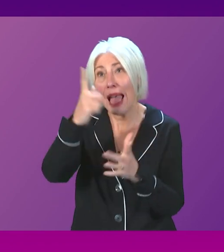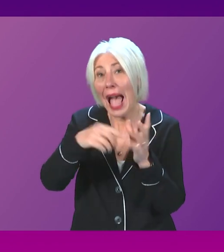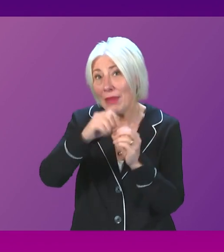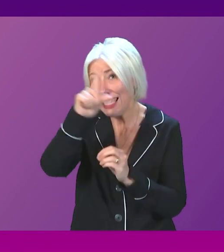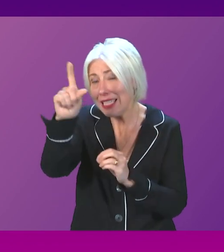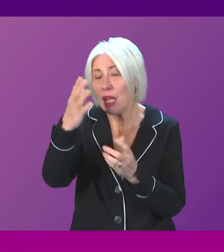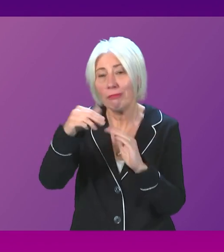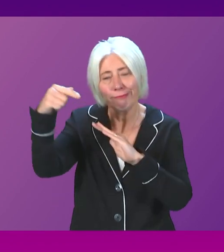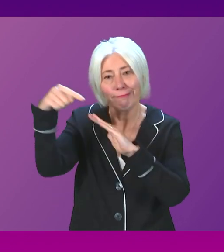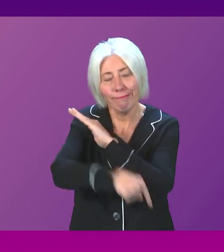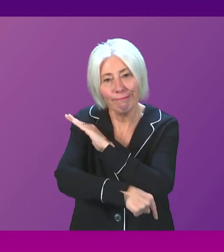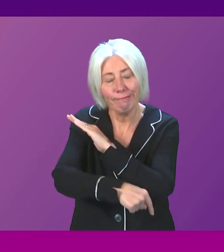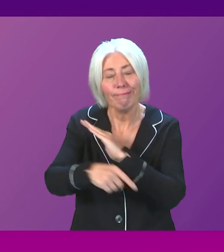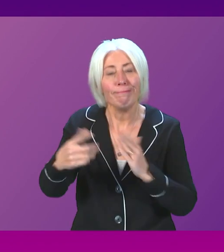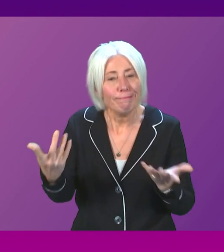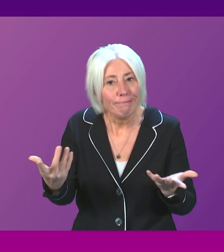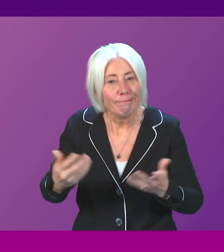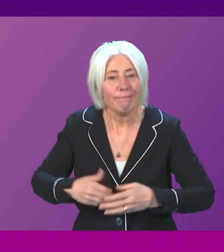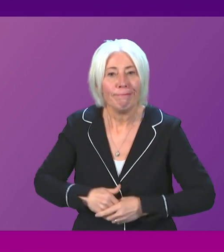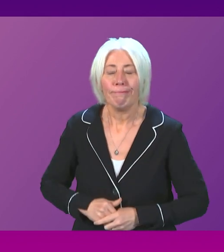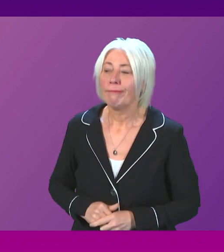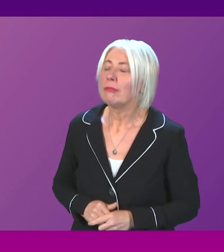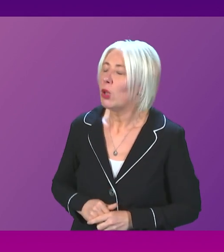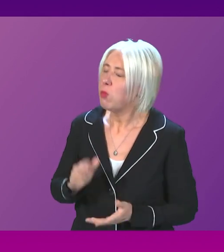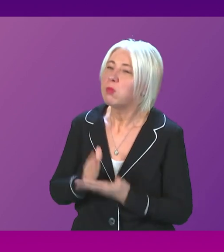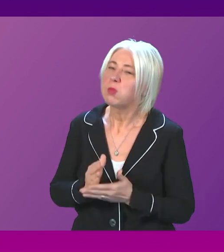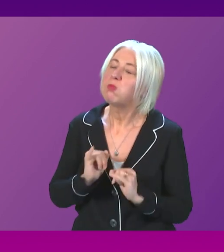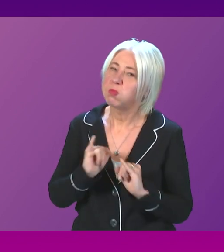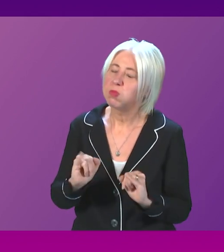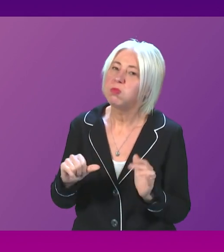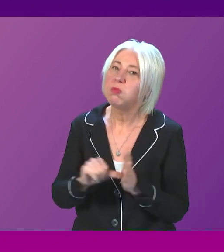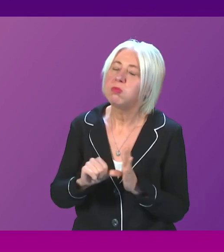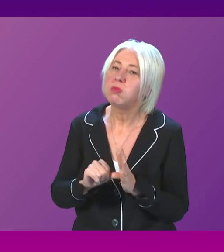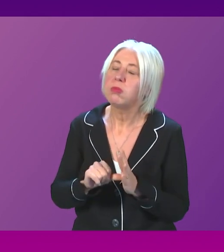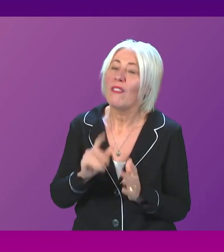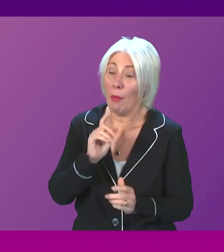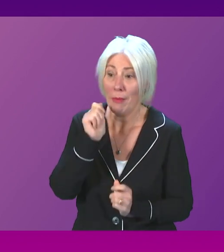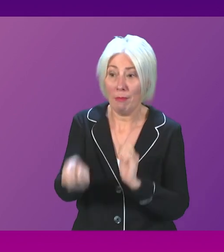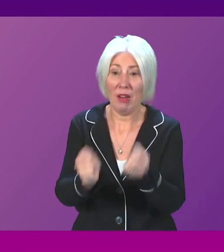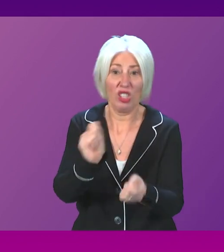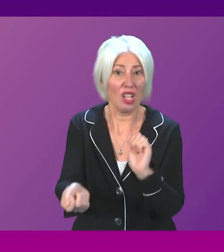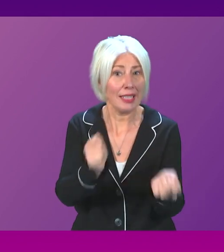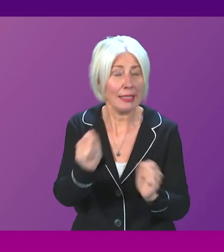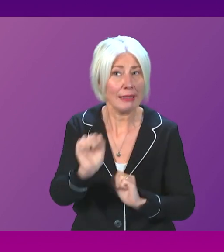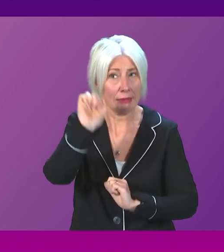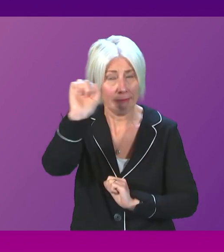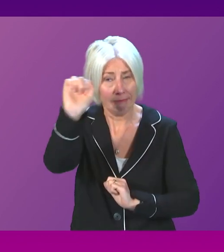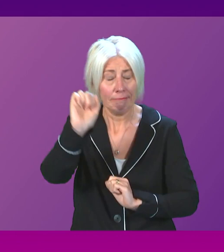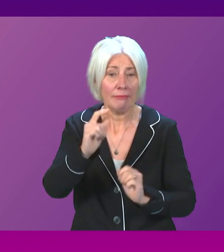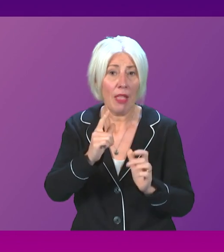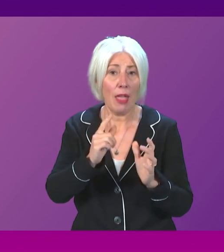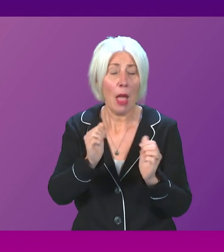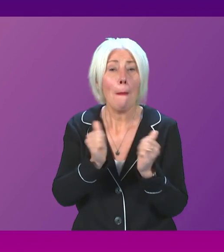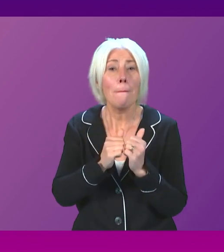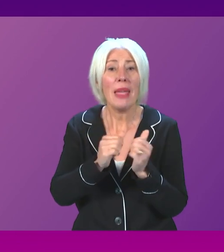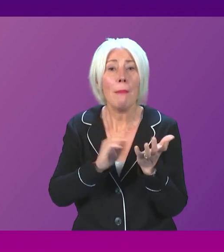administration. First Minister. This is an exceptionally difficult time for those being made redundant at Arjo Wiggins in Aberdeen,